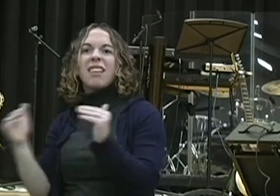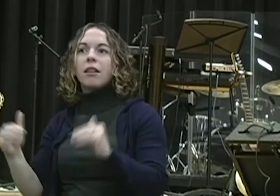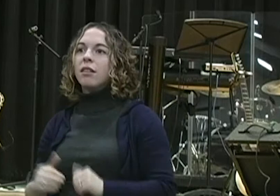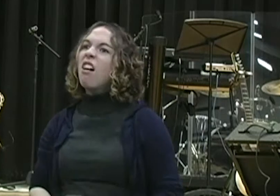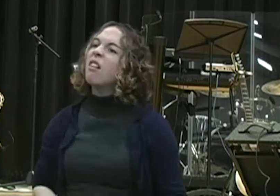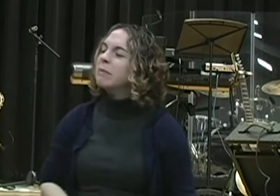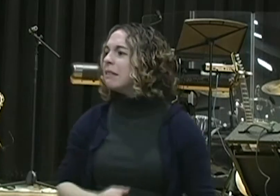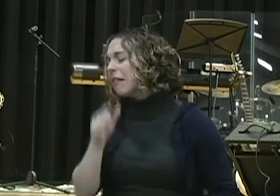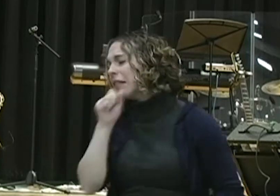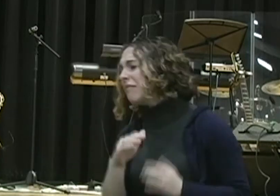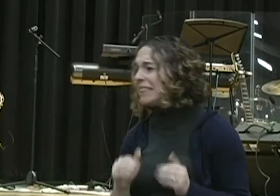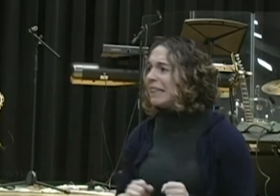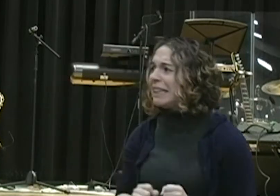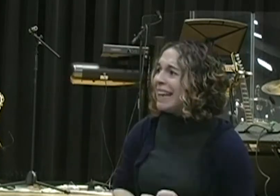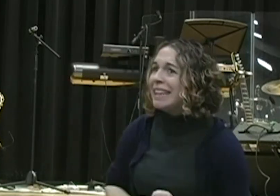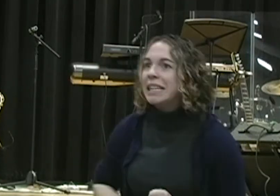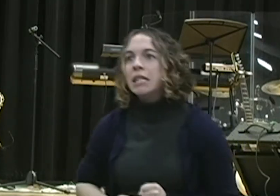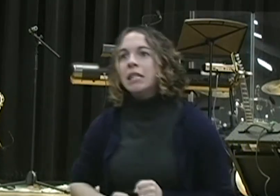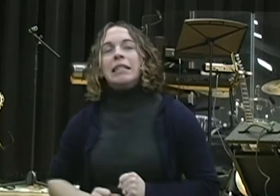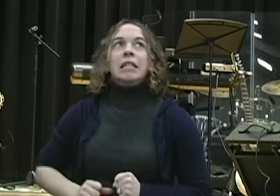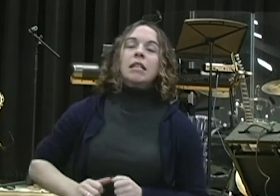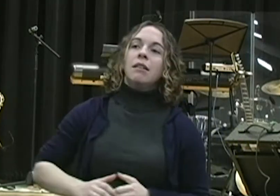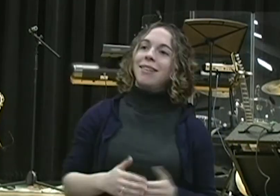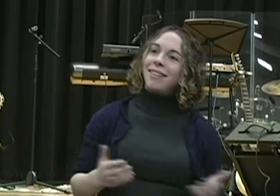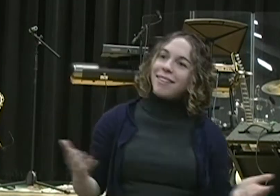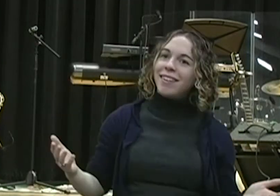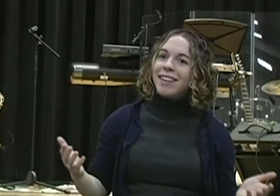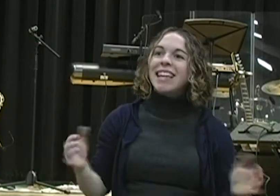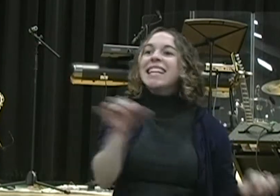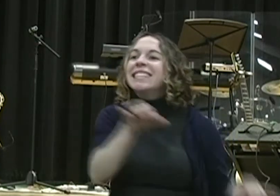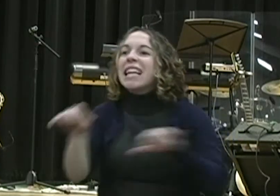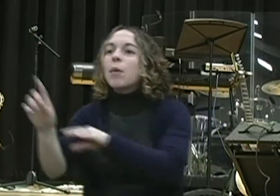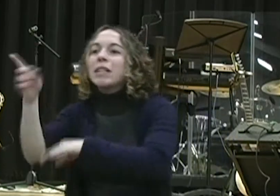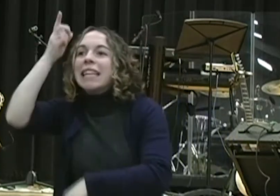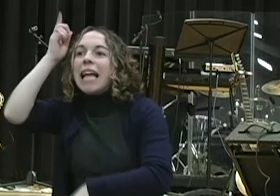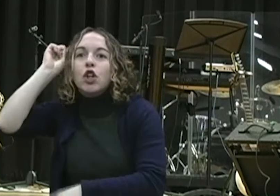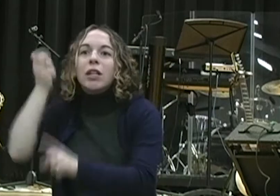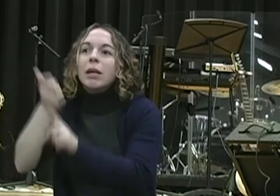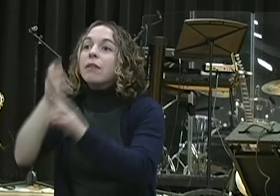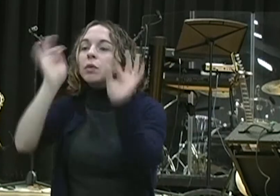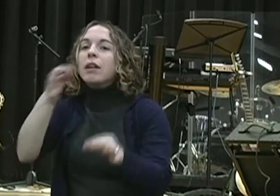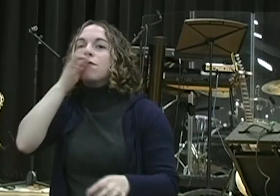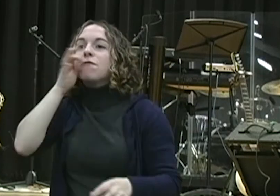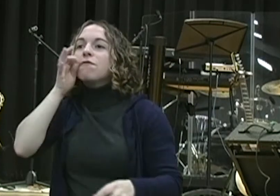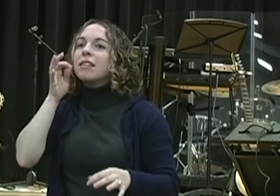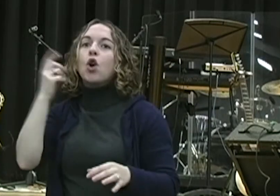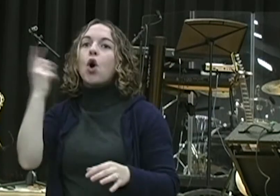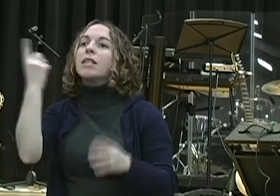the face of God, he resolved in his heart to do it. What is your level of commitment? Are you going to